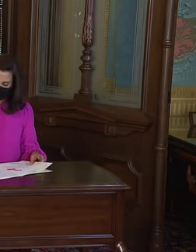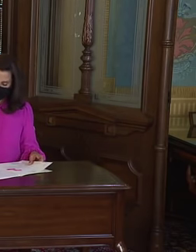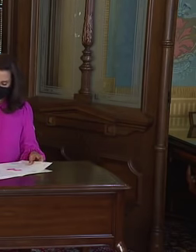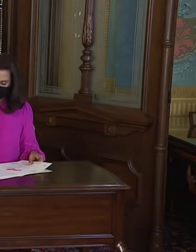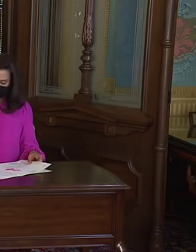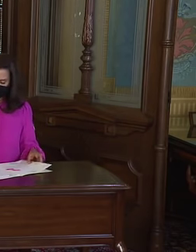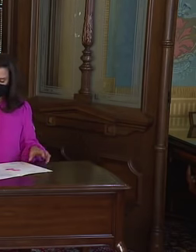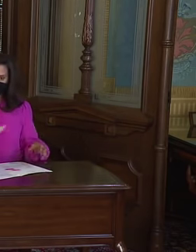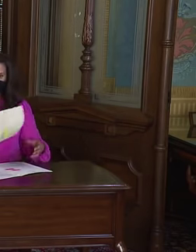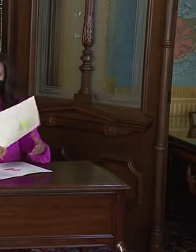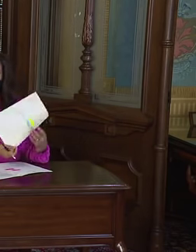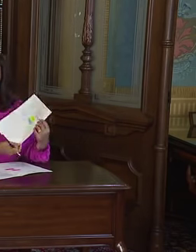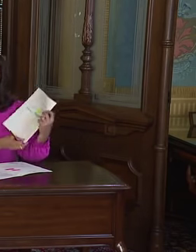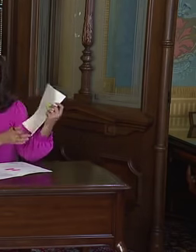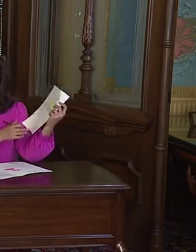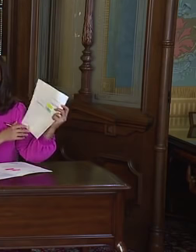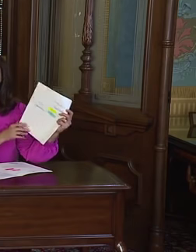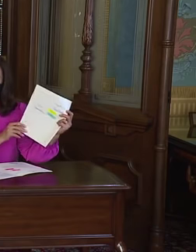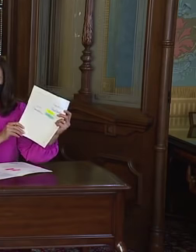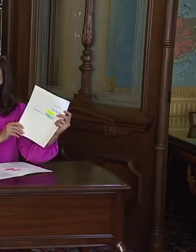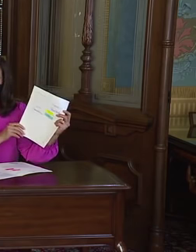I'll Okay. Here we